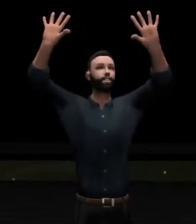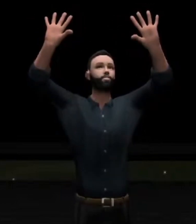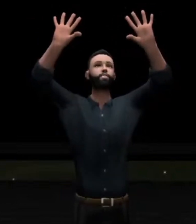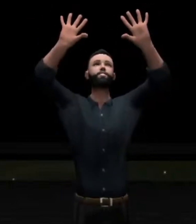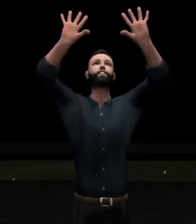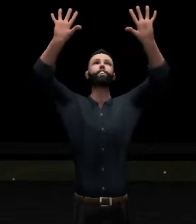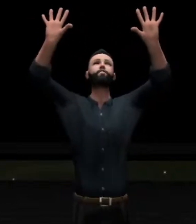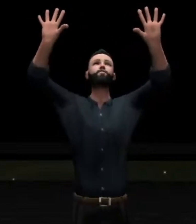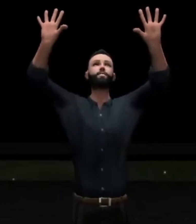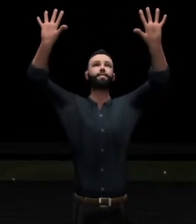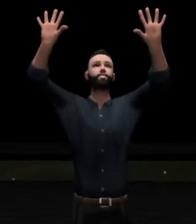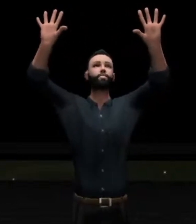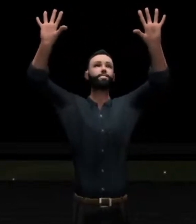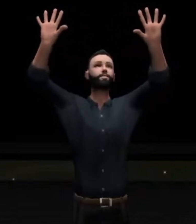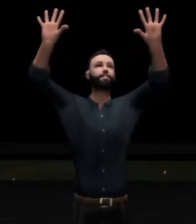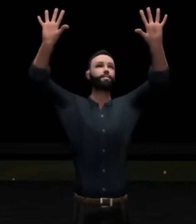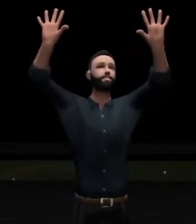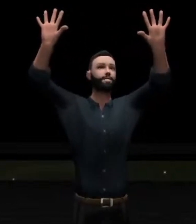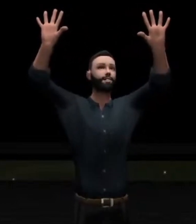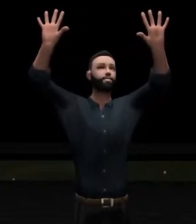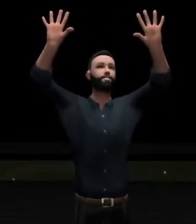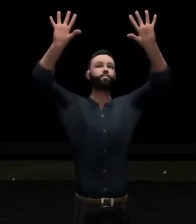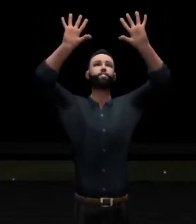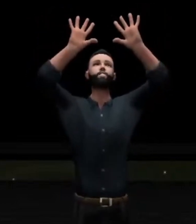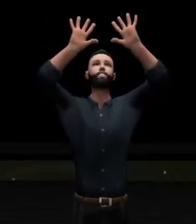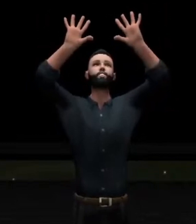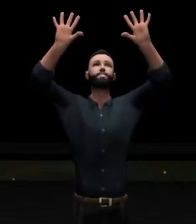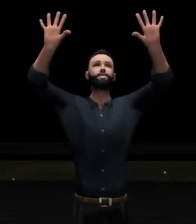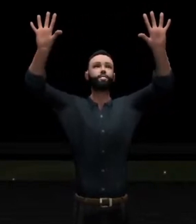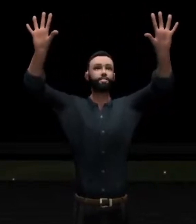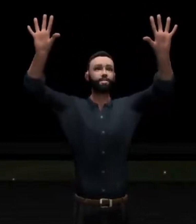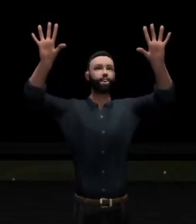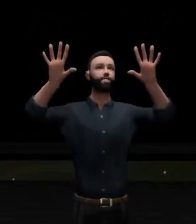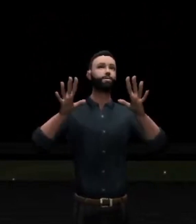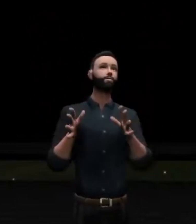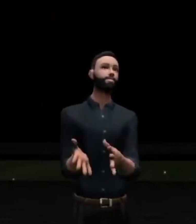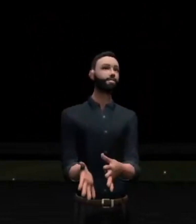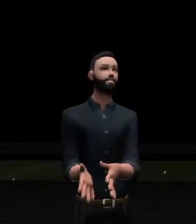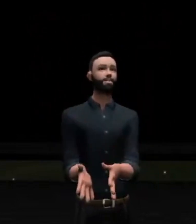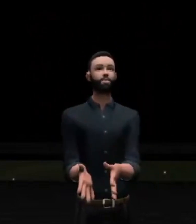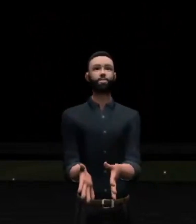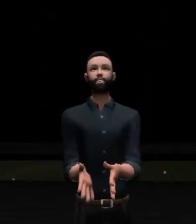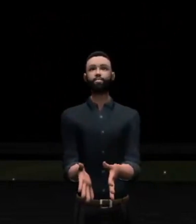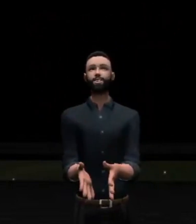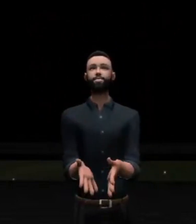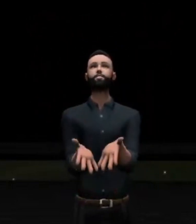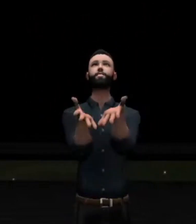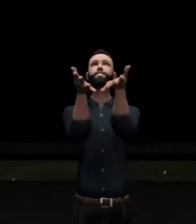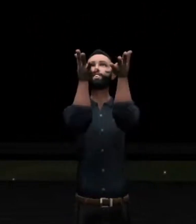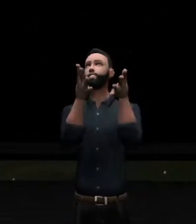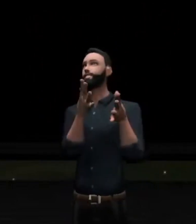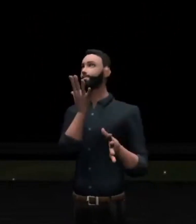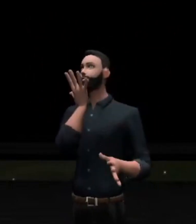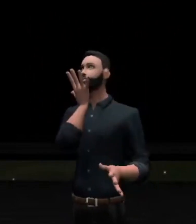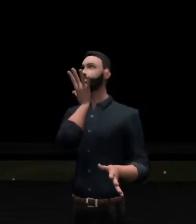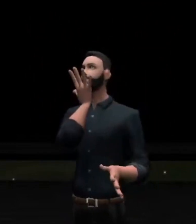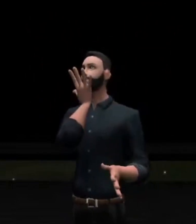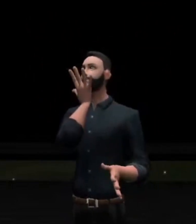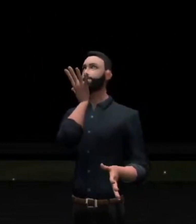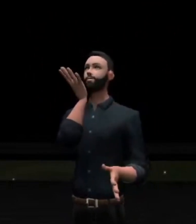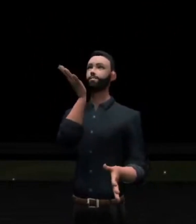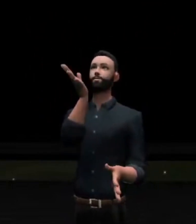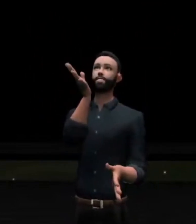of God who holds all things in his hands, the one and only Son of God who is the creator of all things. You exalt him.